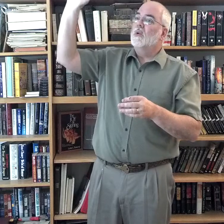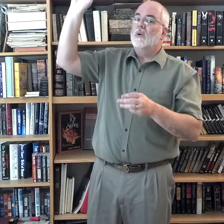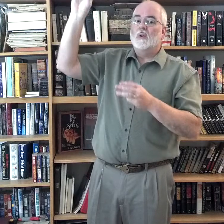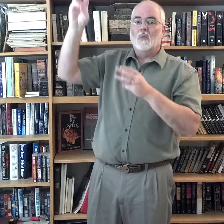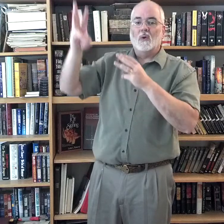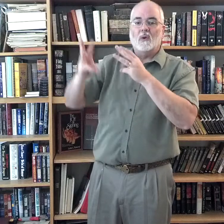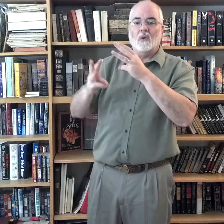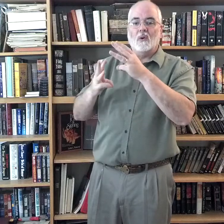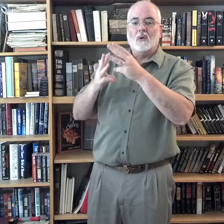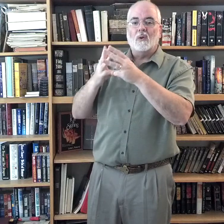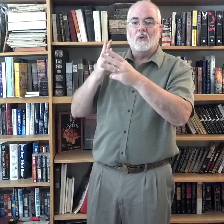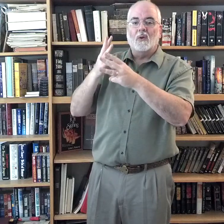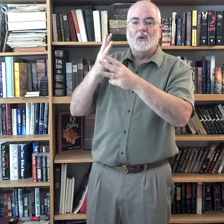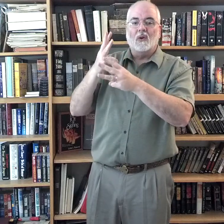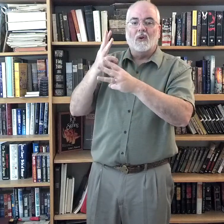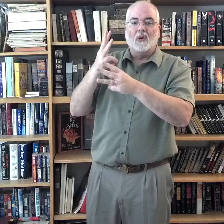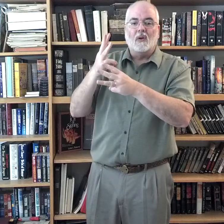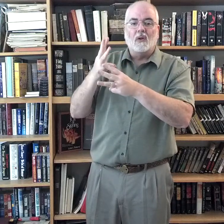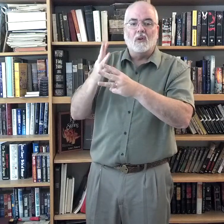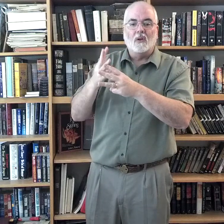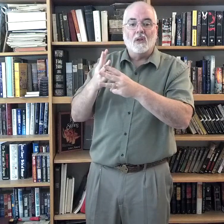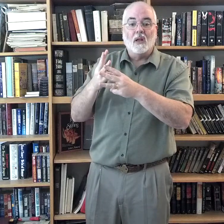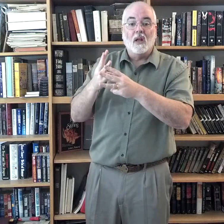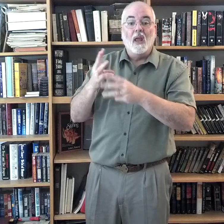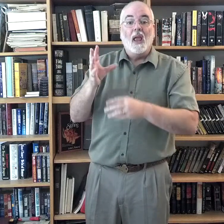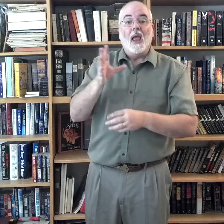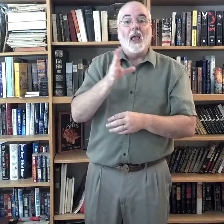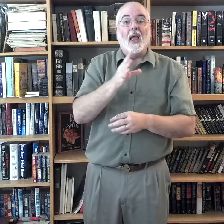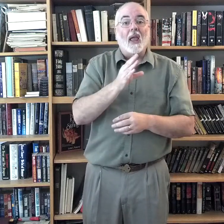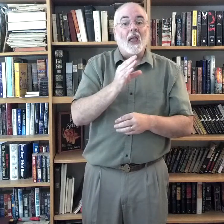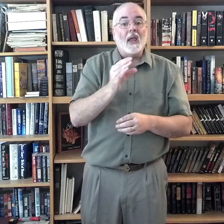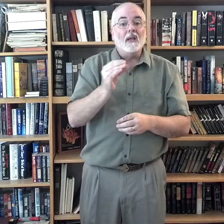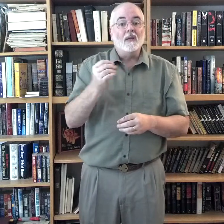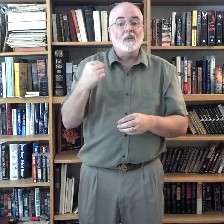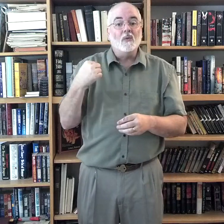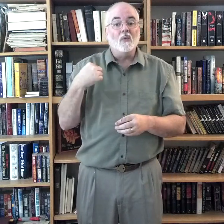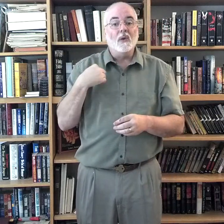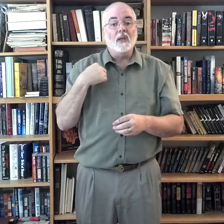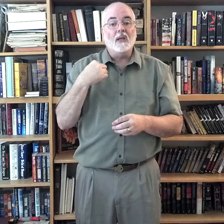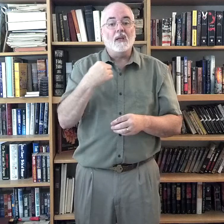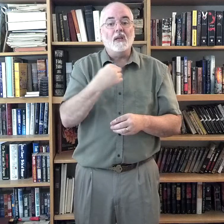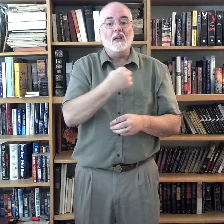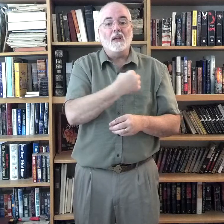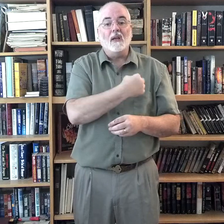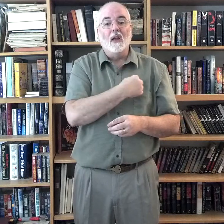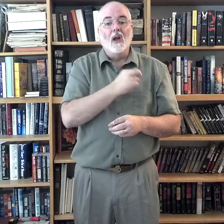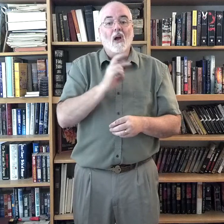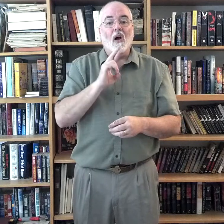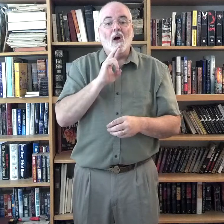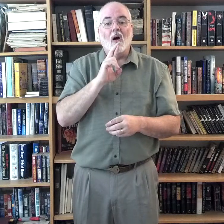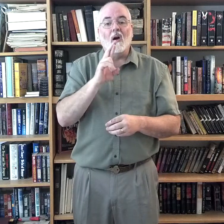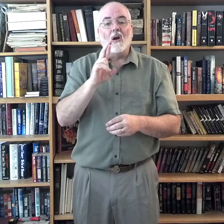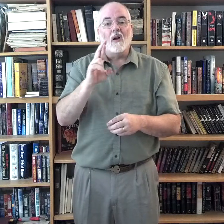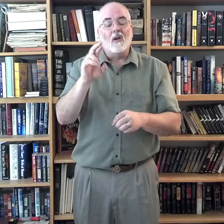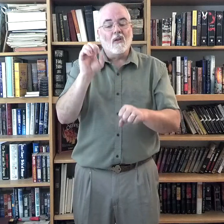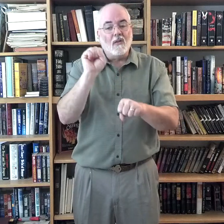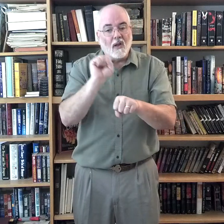world. And we are the